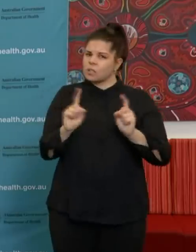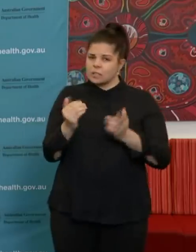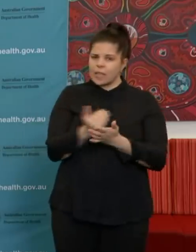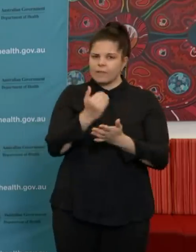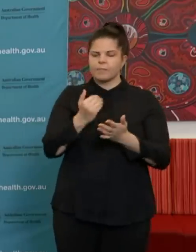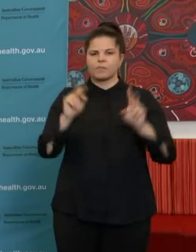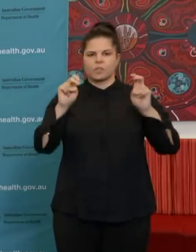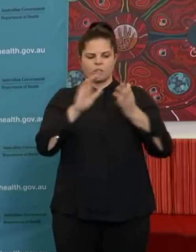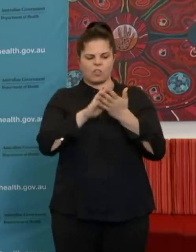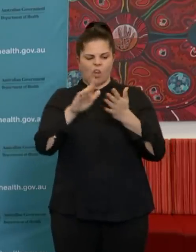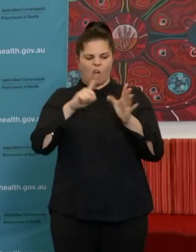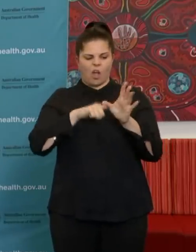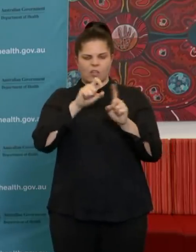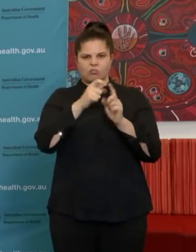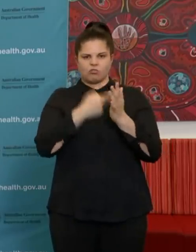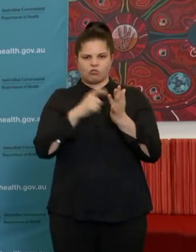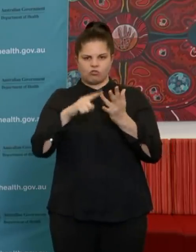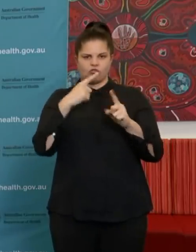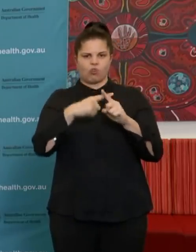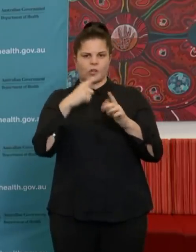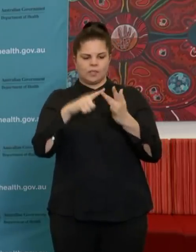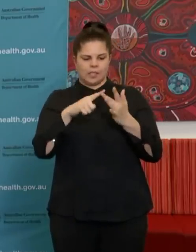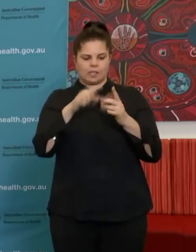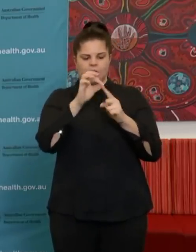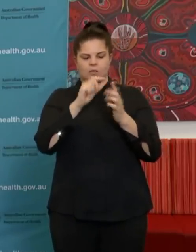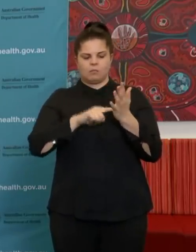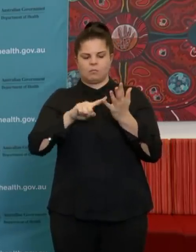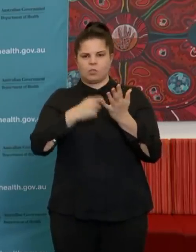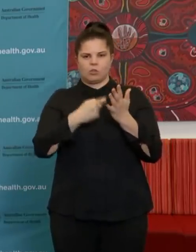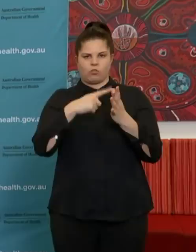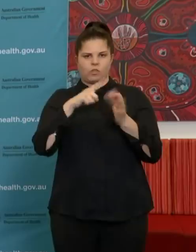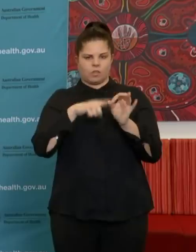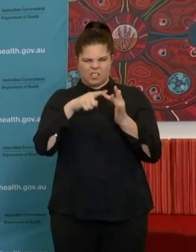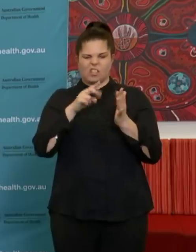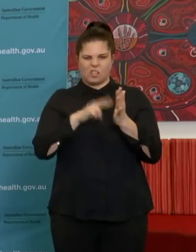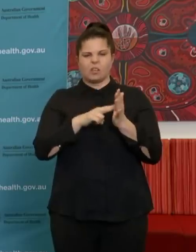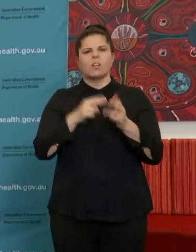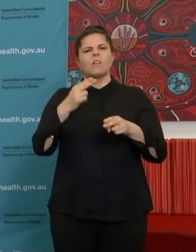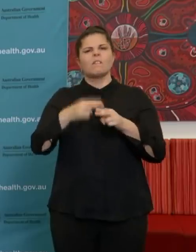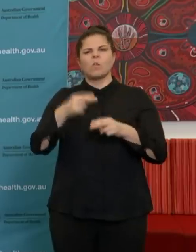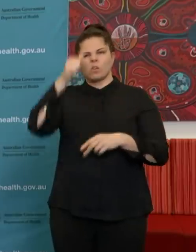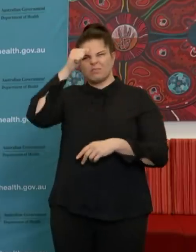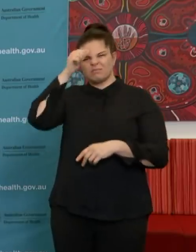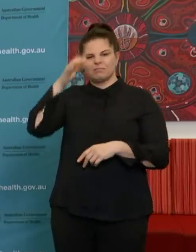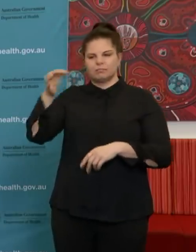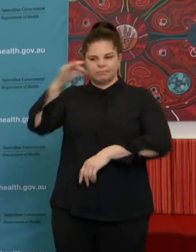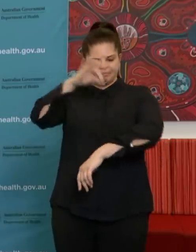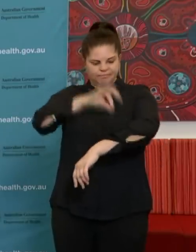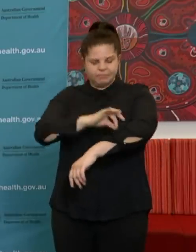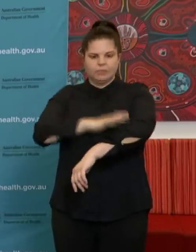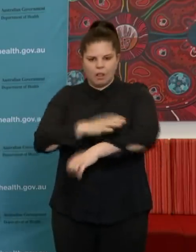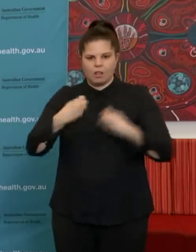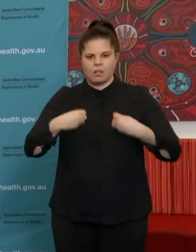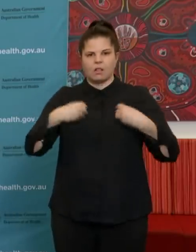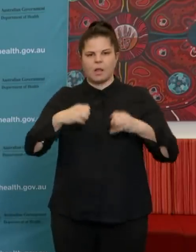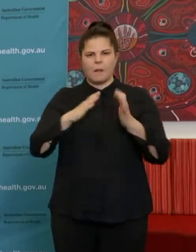hydroxychloroquine is an anti-malaria drug. Originally it's been around for a long time, at least 50 years.